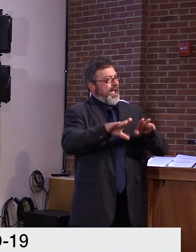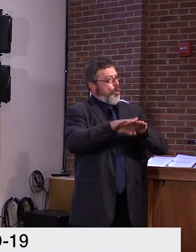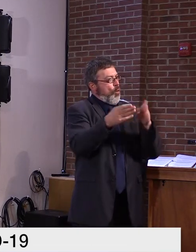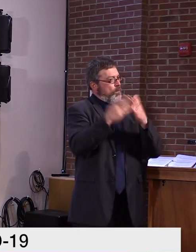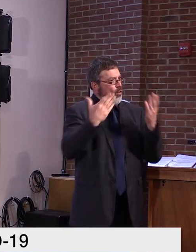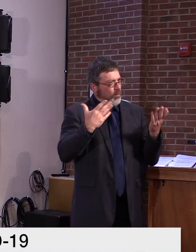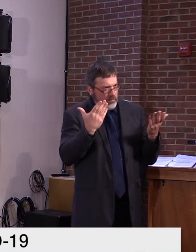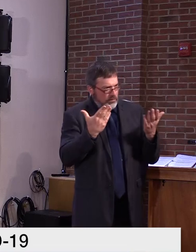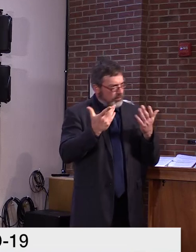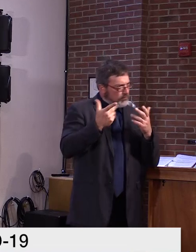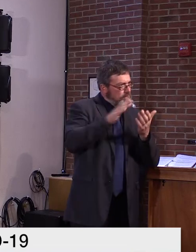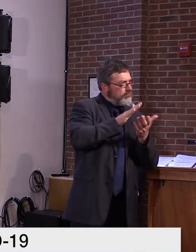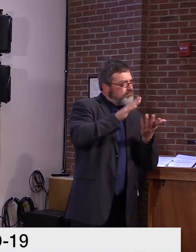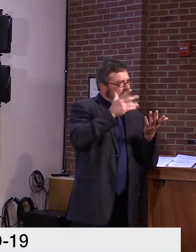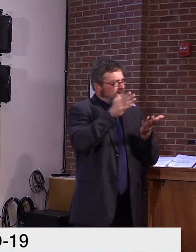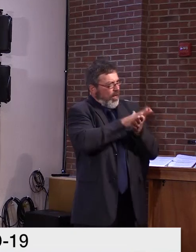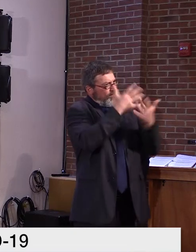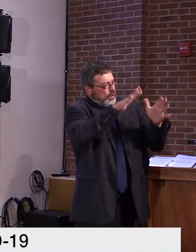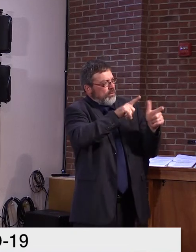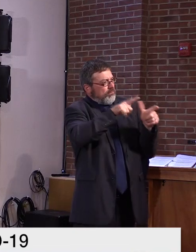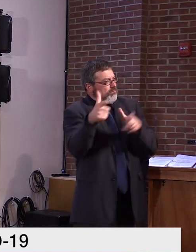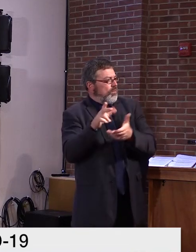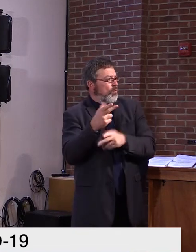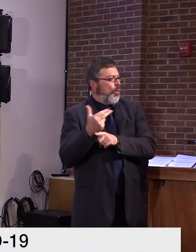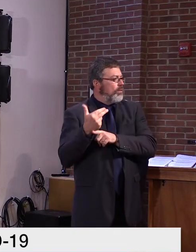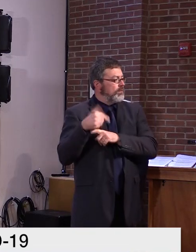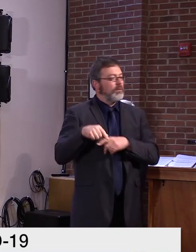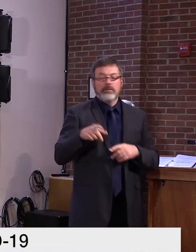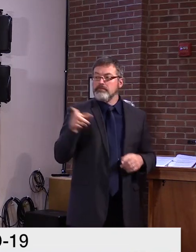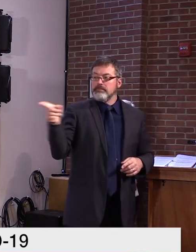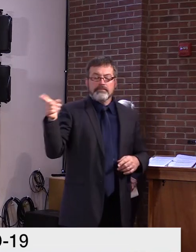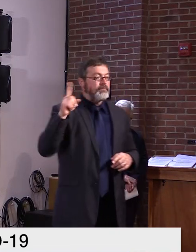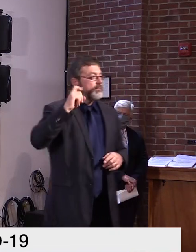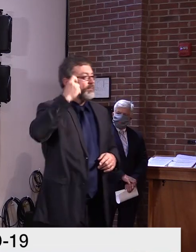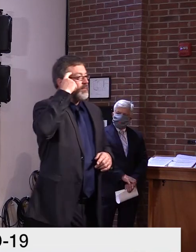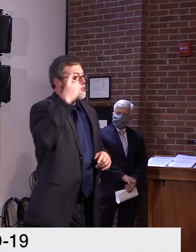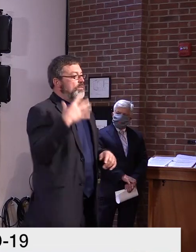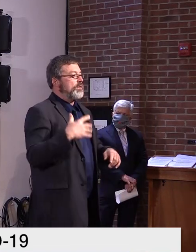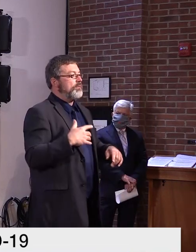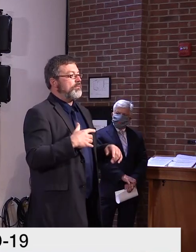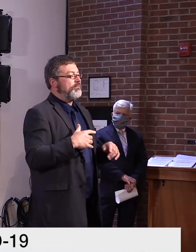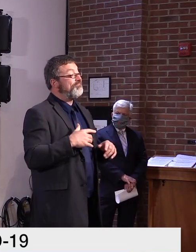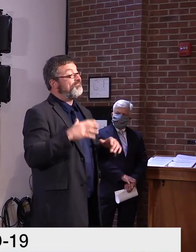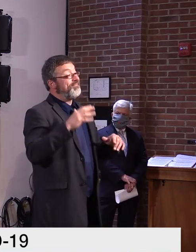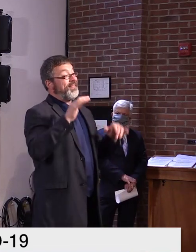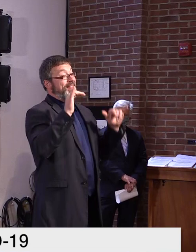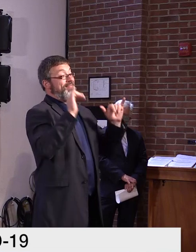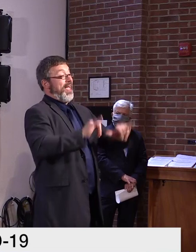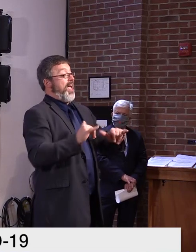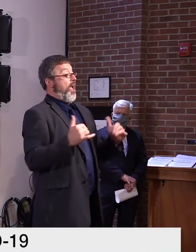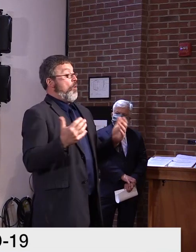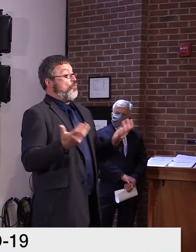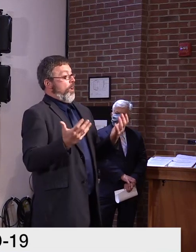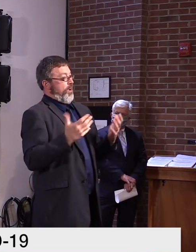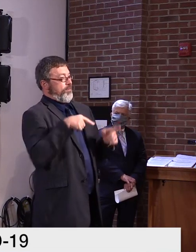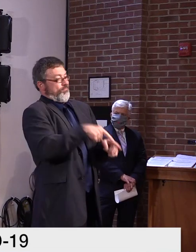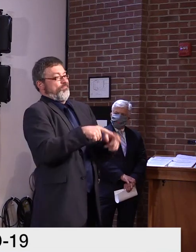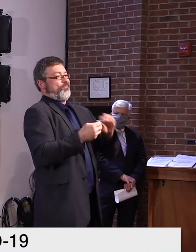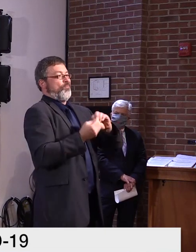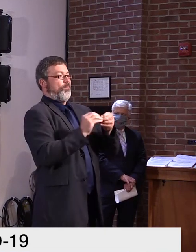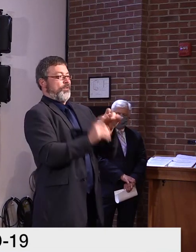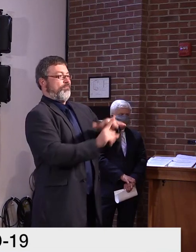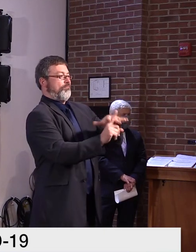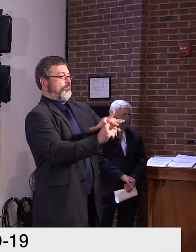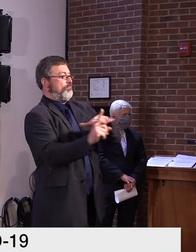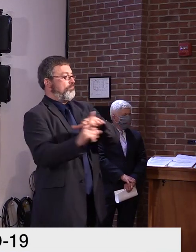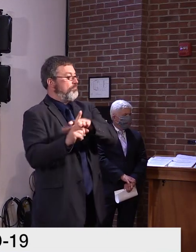week. But again, it all is, uh, is reliant on the data and the science, uh, making sure that